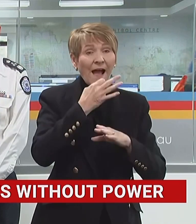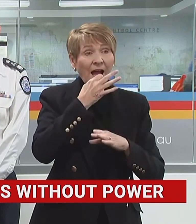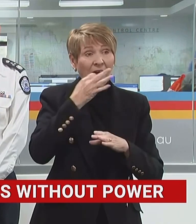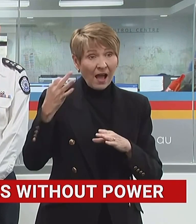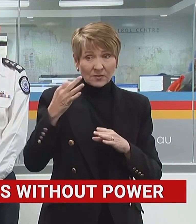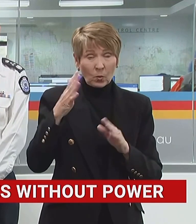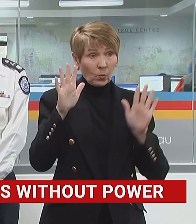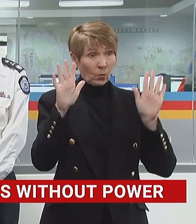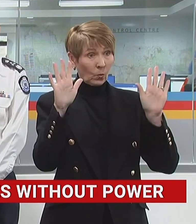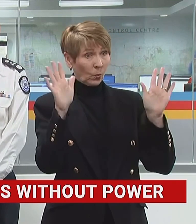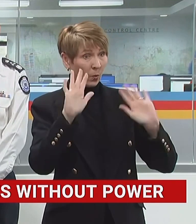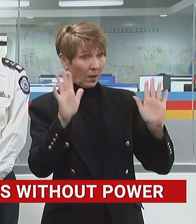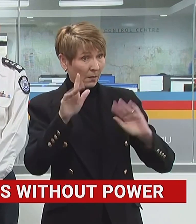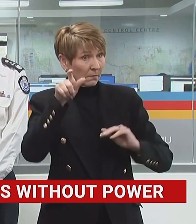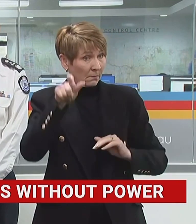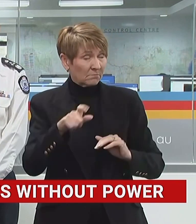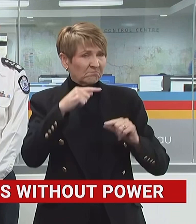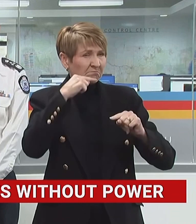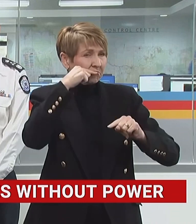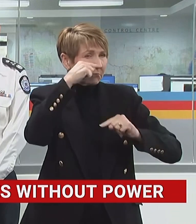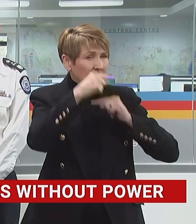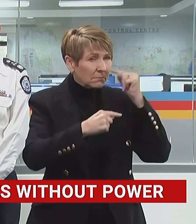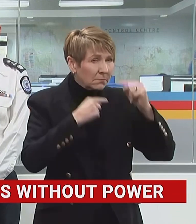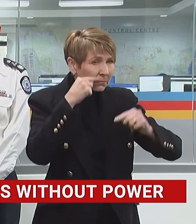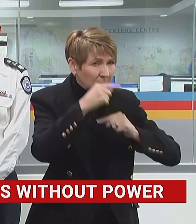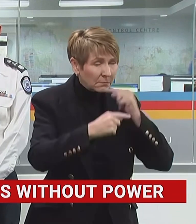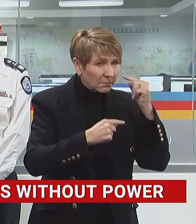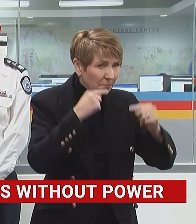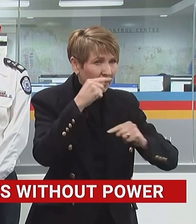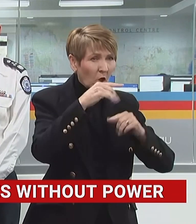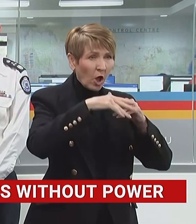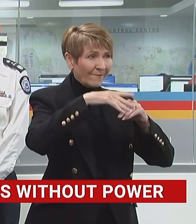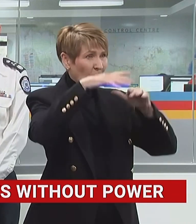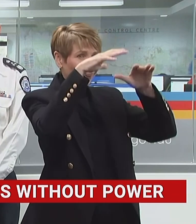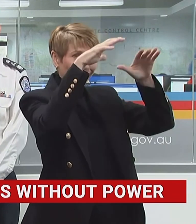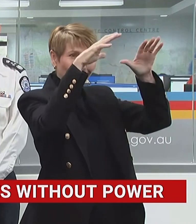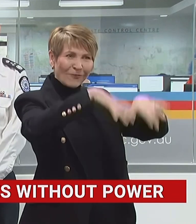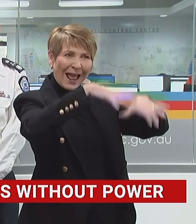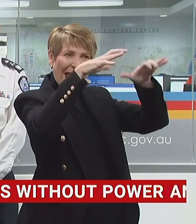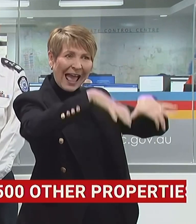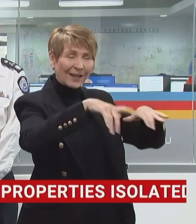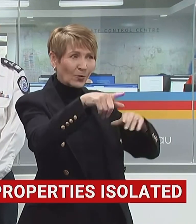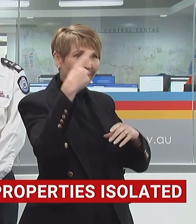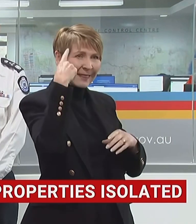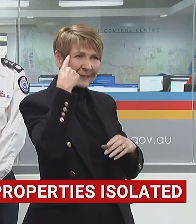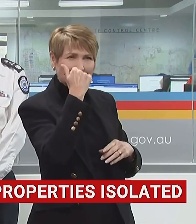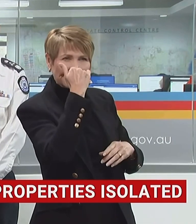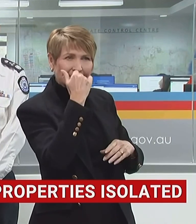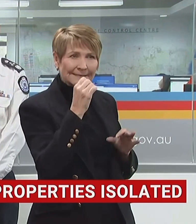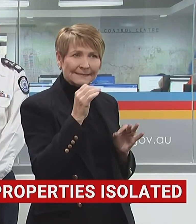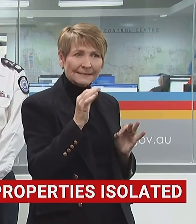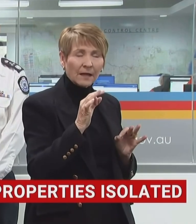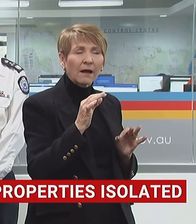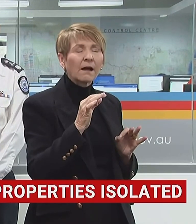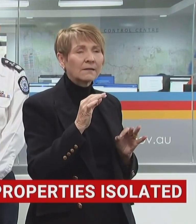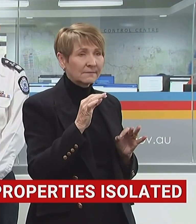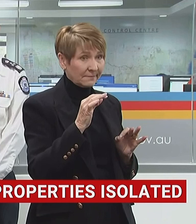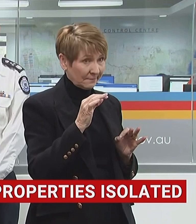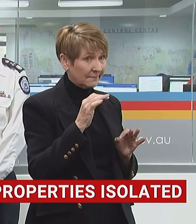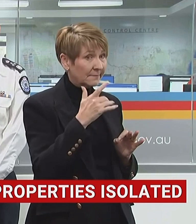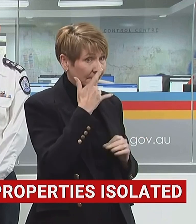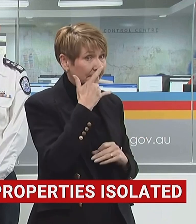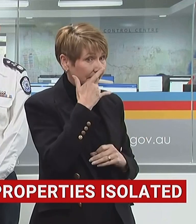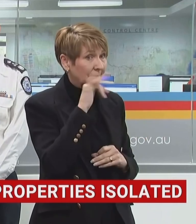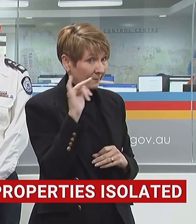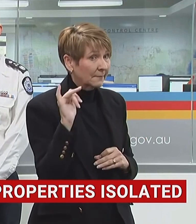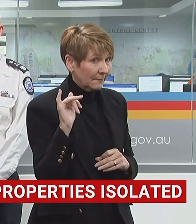to take us through just some context of how significant this rainfall event has been. I should just say that not only have